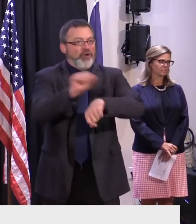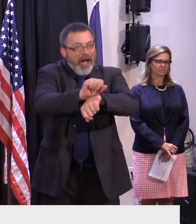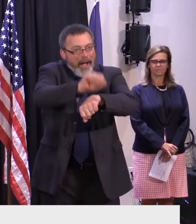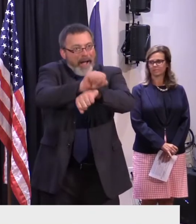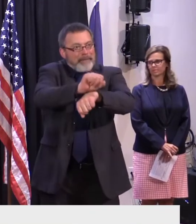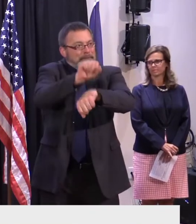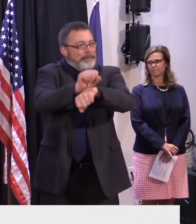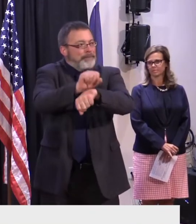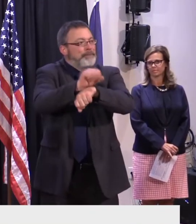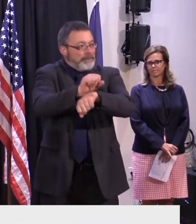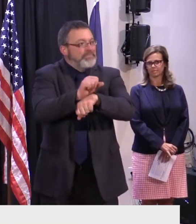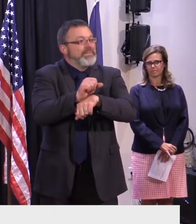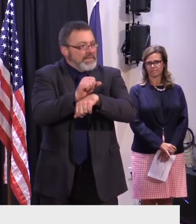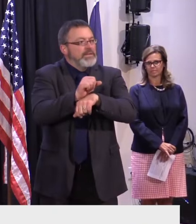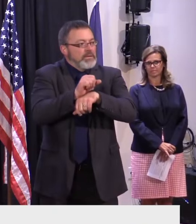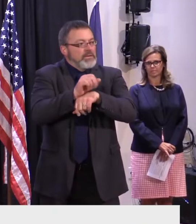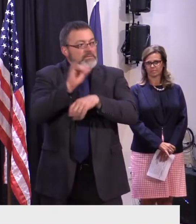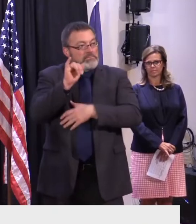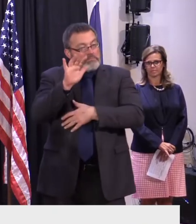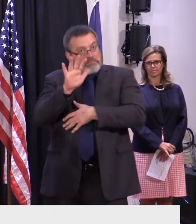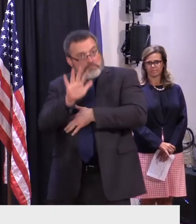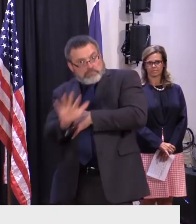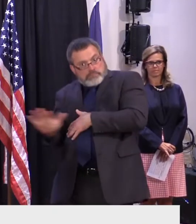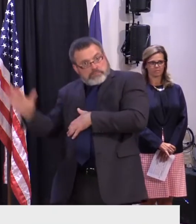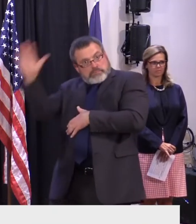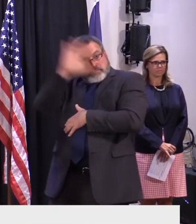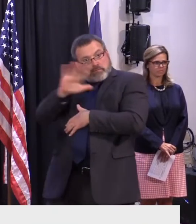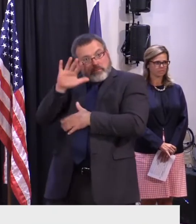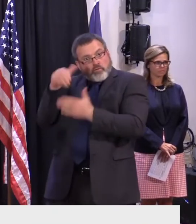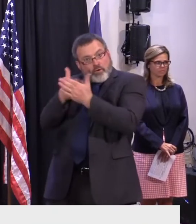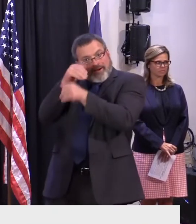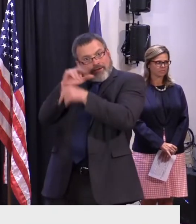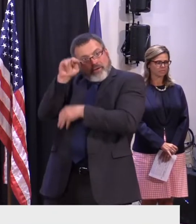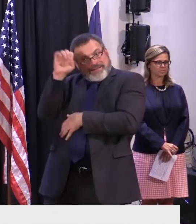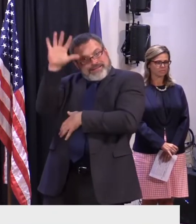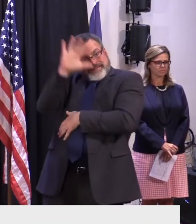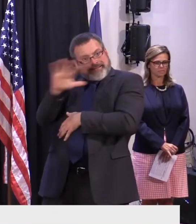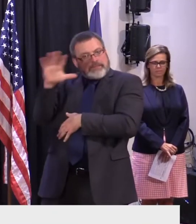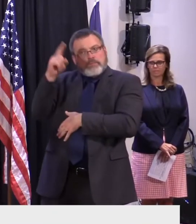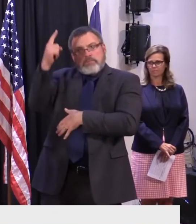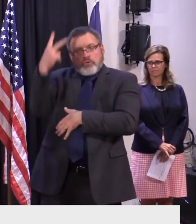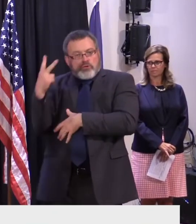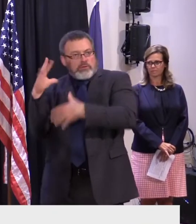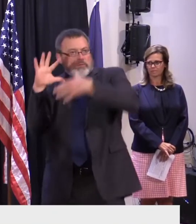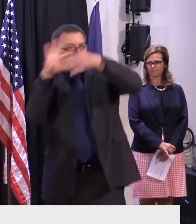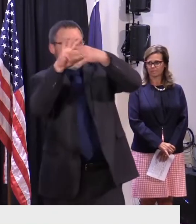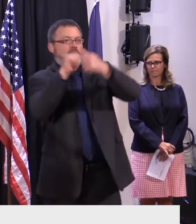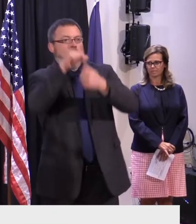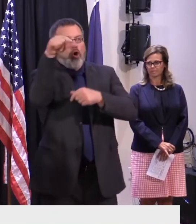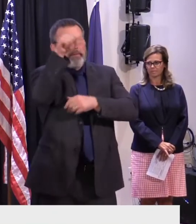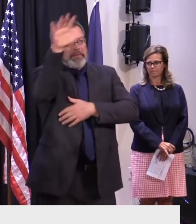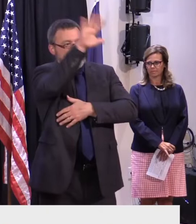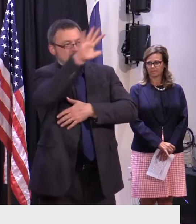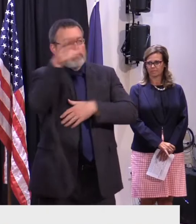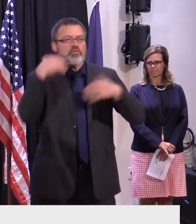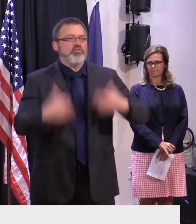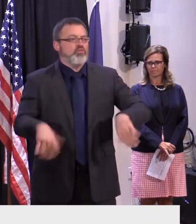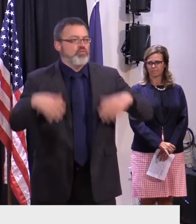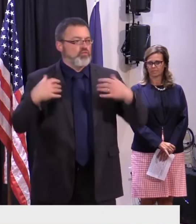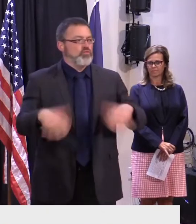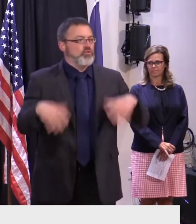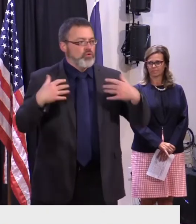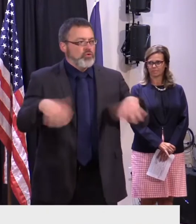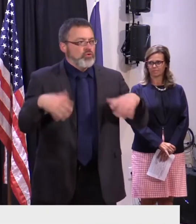some way on the relationship with Canada. In Vermont, 73 Canadian-owned businesses